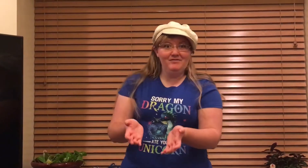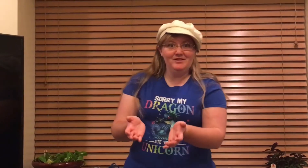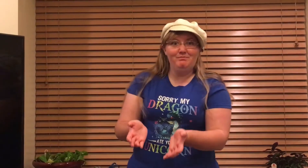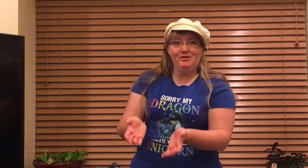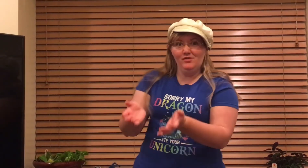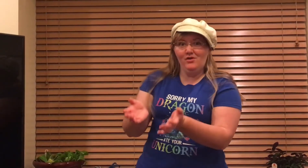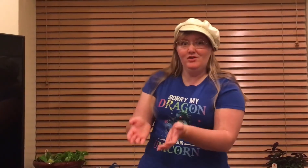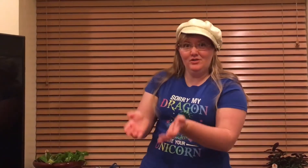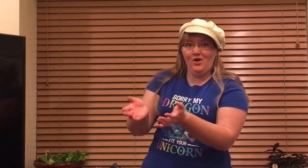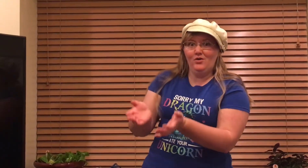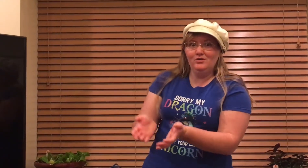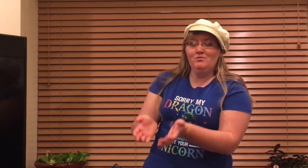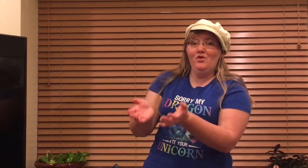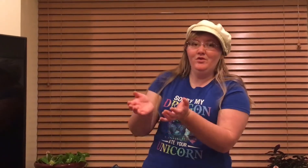this pure gold mortar.